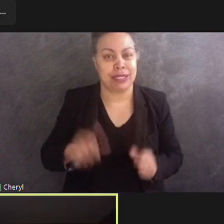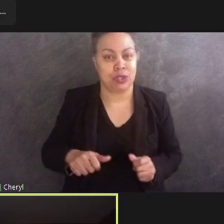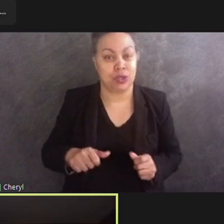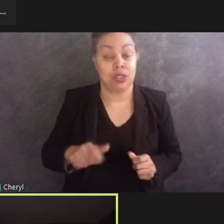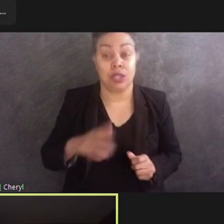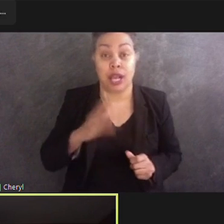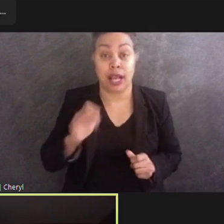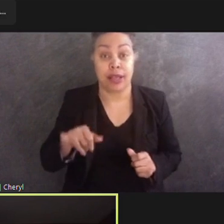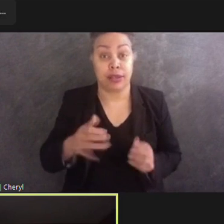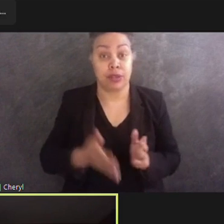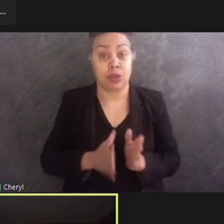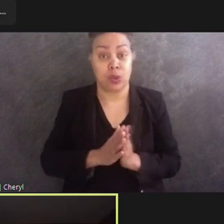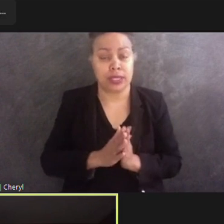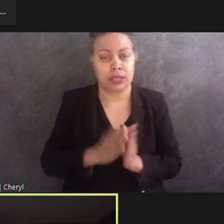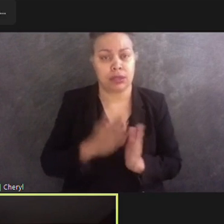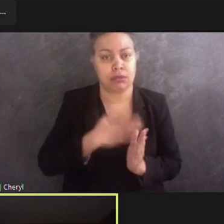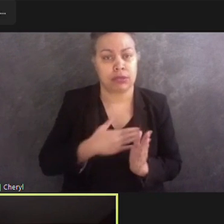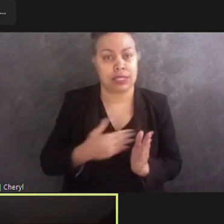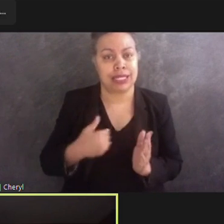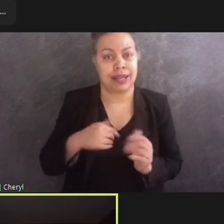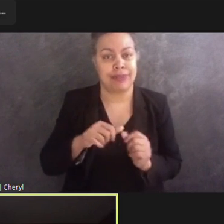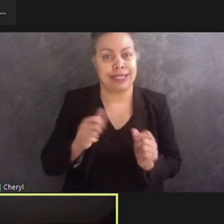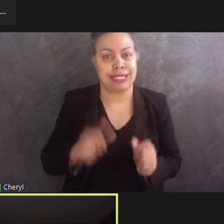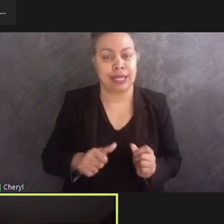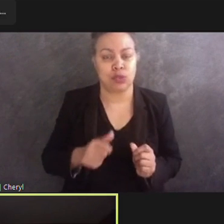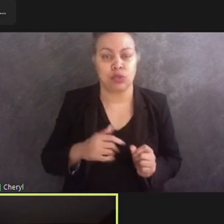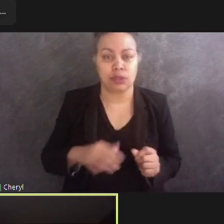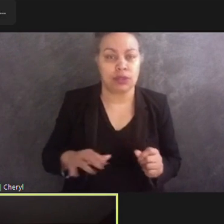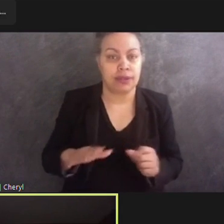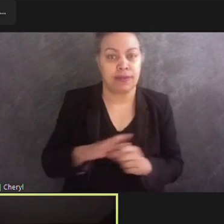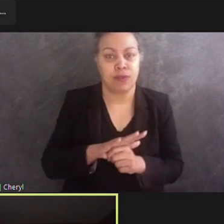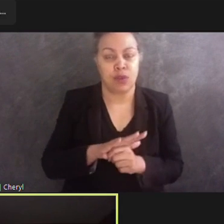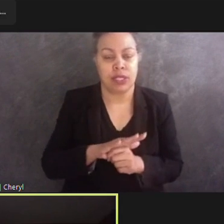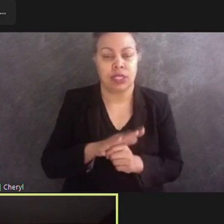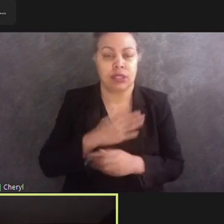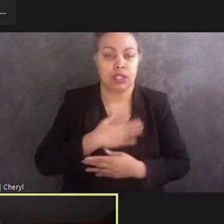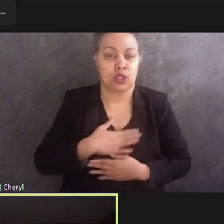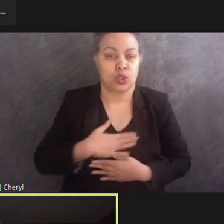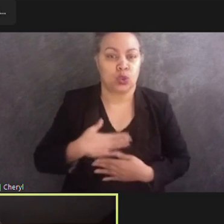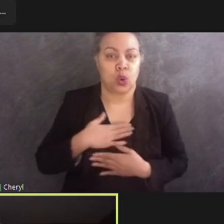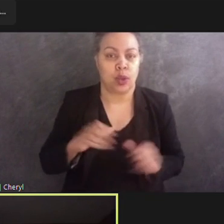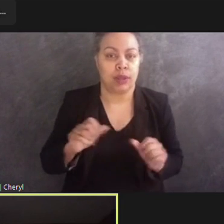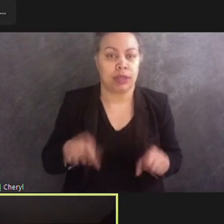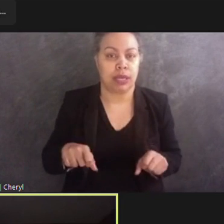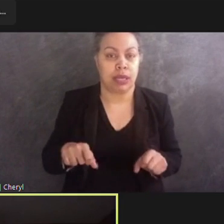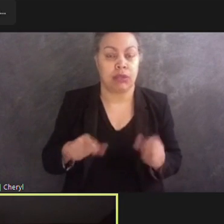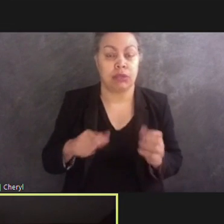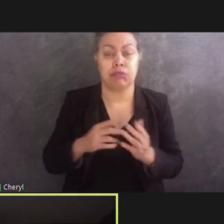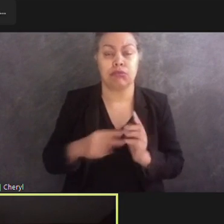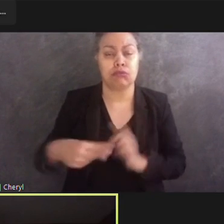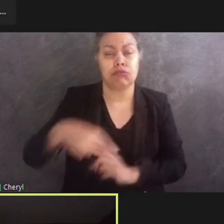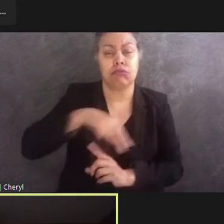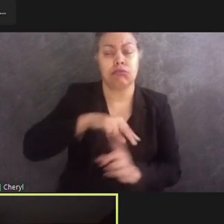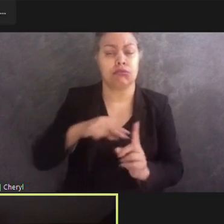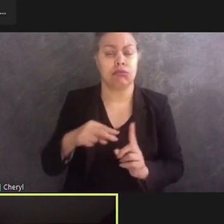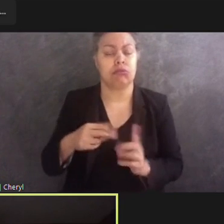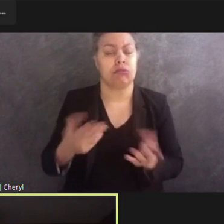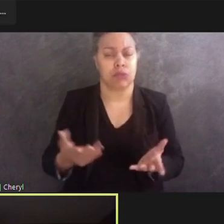have a statue that could be fully enjoyed at all angles. And so what you get